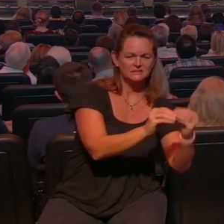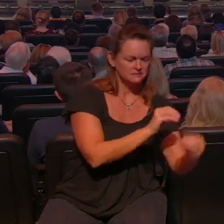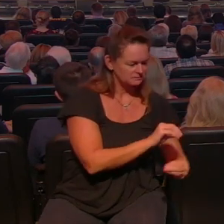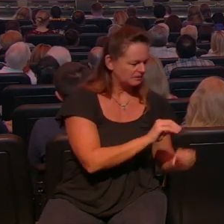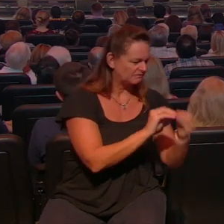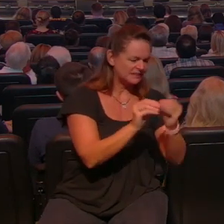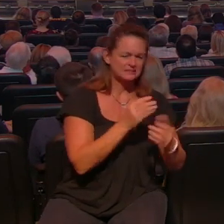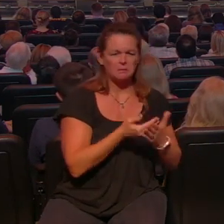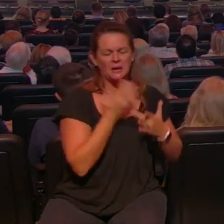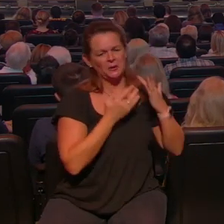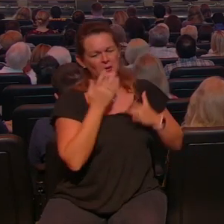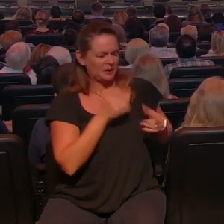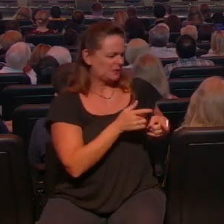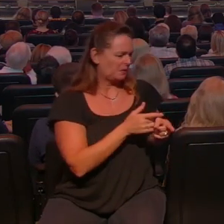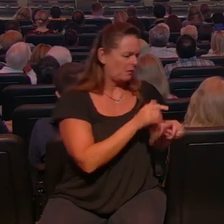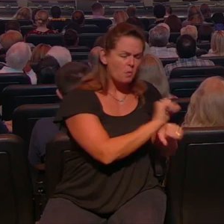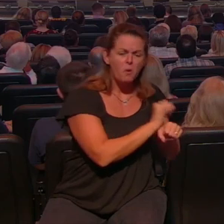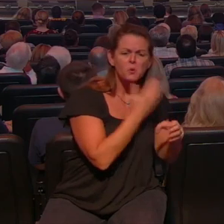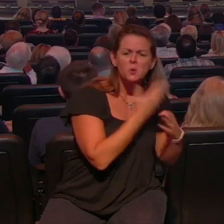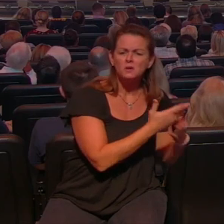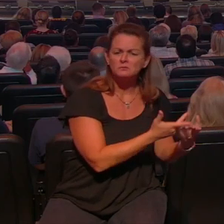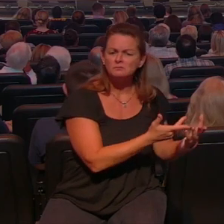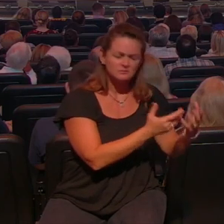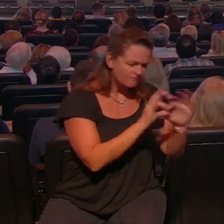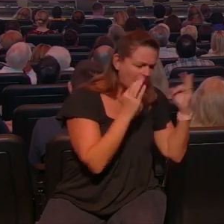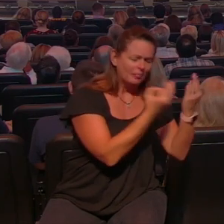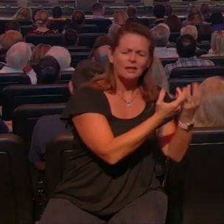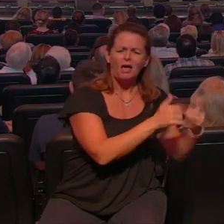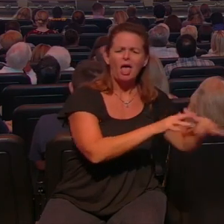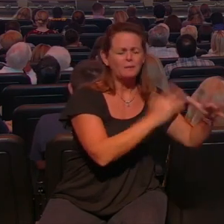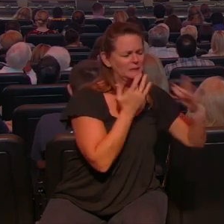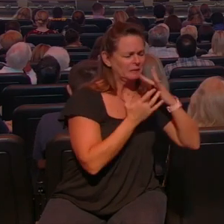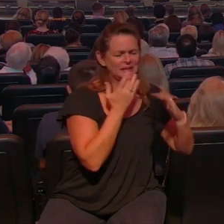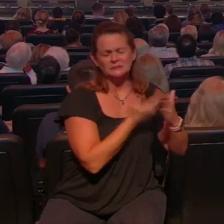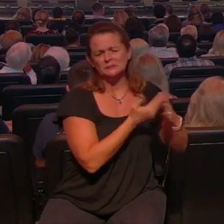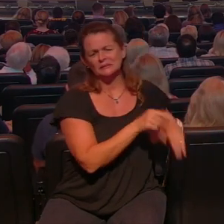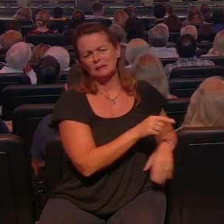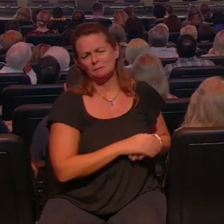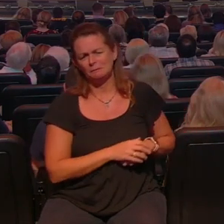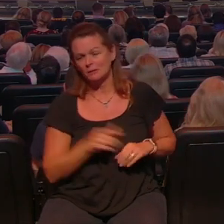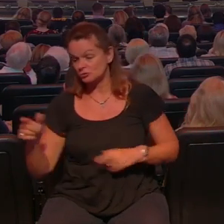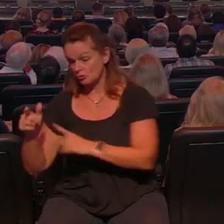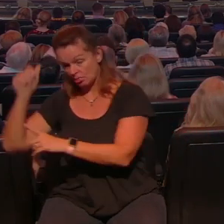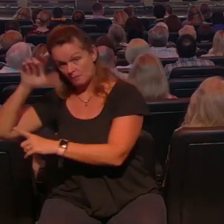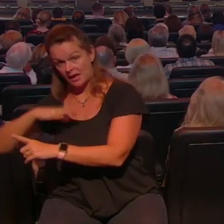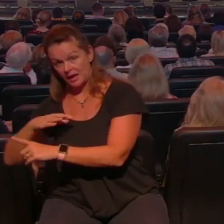and they're all good hard workers honest people but he just kind of barely gets by so the dairy farmer you know gives him milk